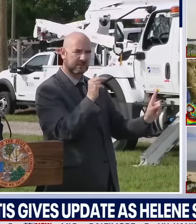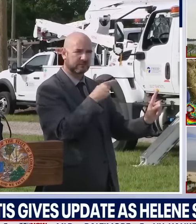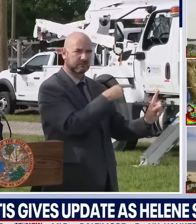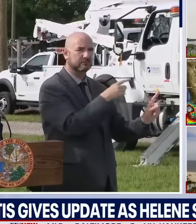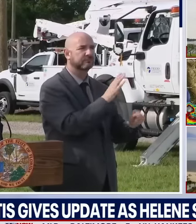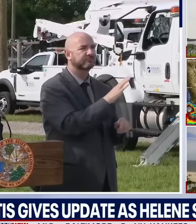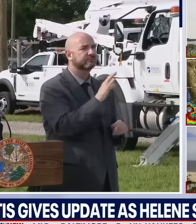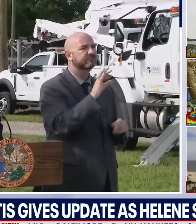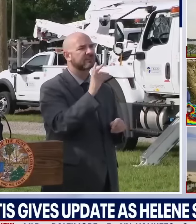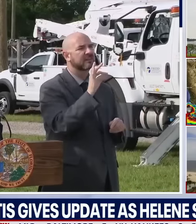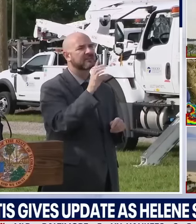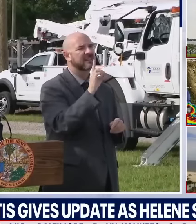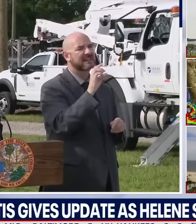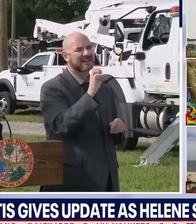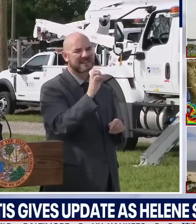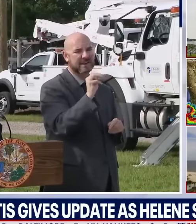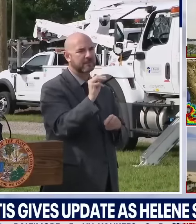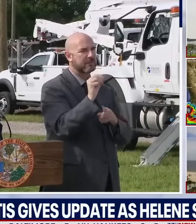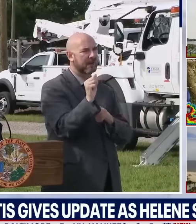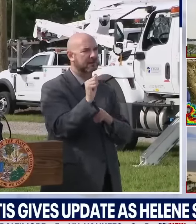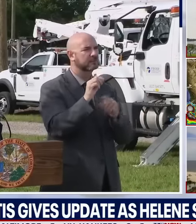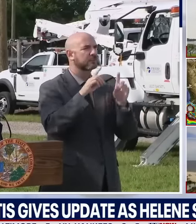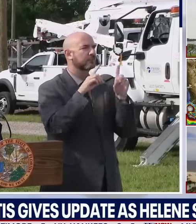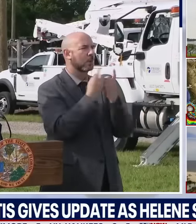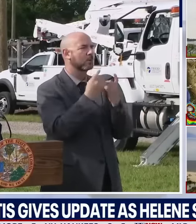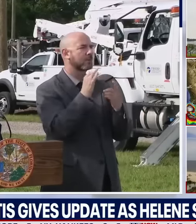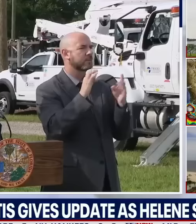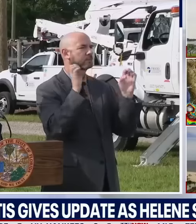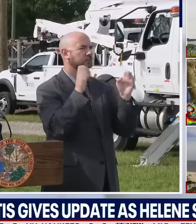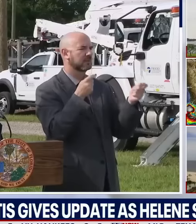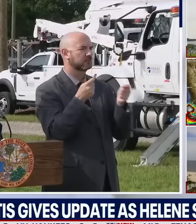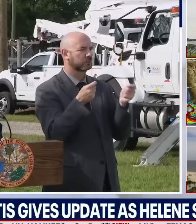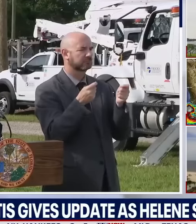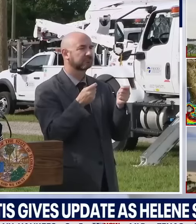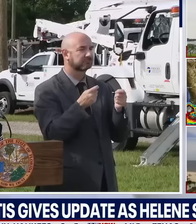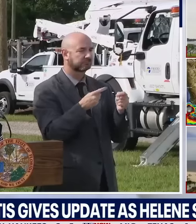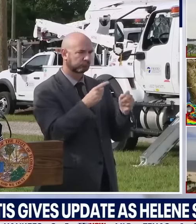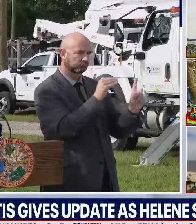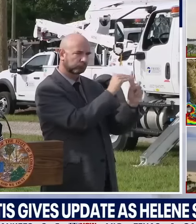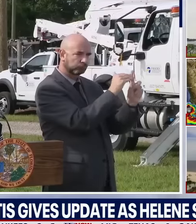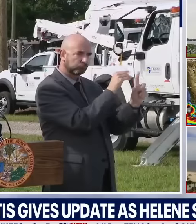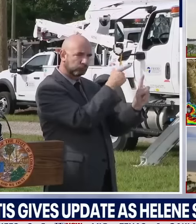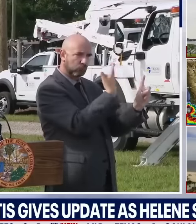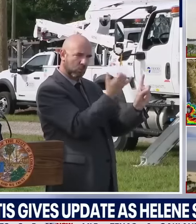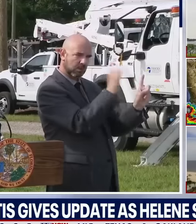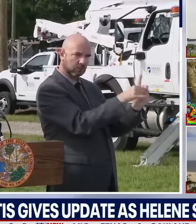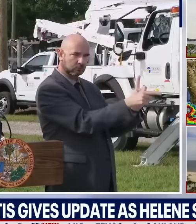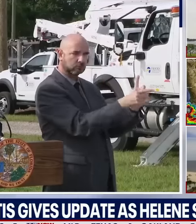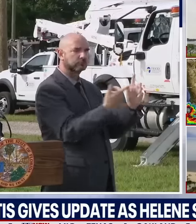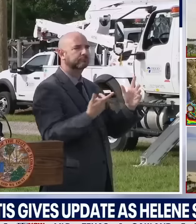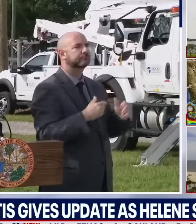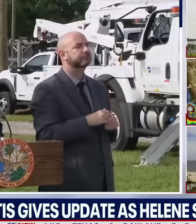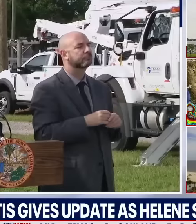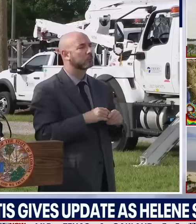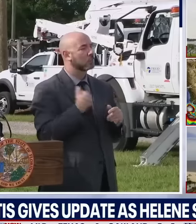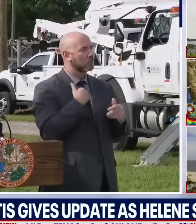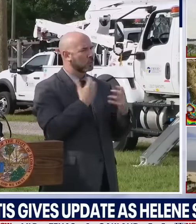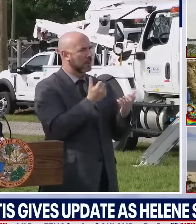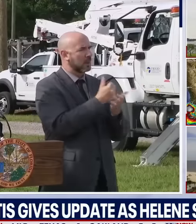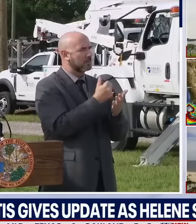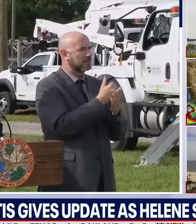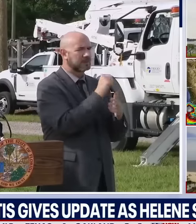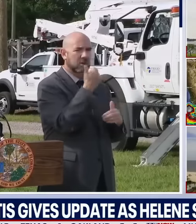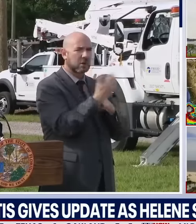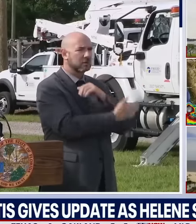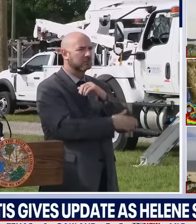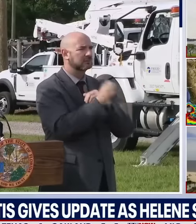Army Corps has some of those as well, but we know we have them and we want to be helpful. We also have Florida National Guard standing